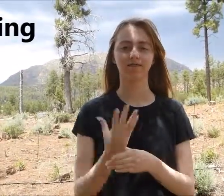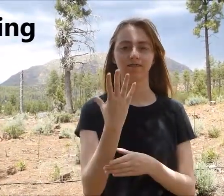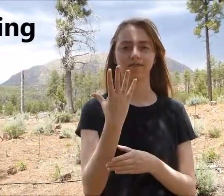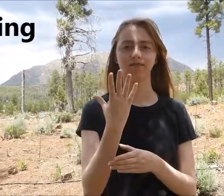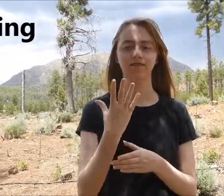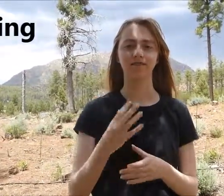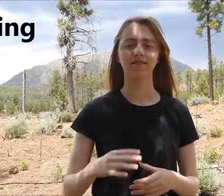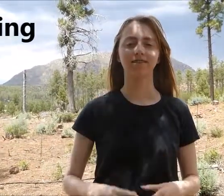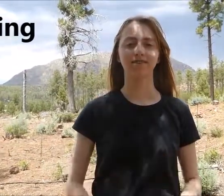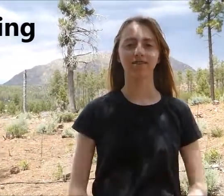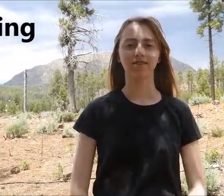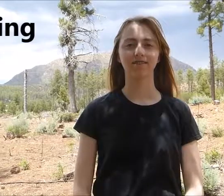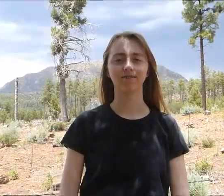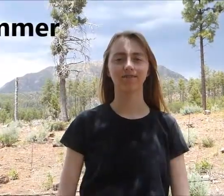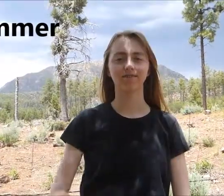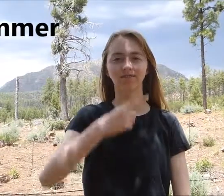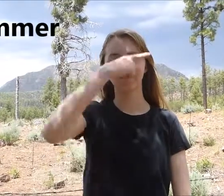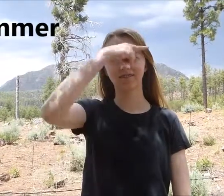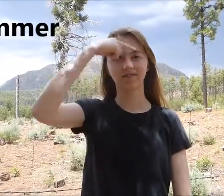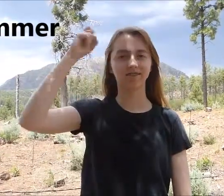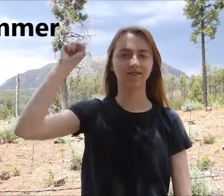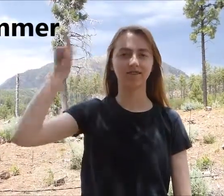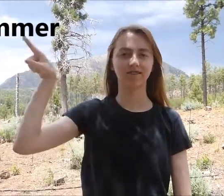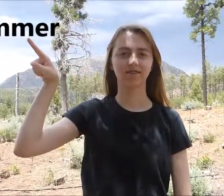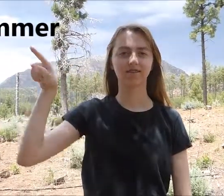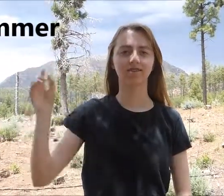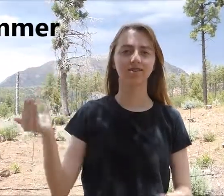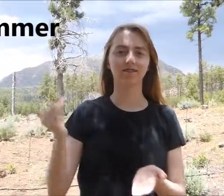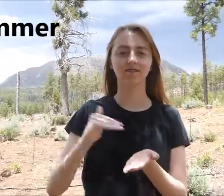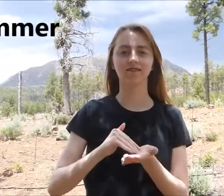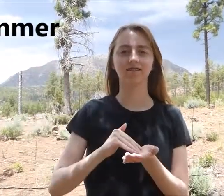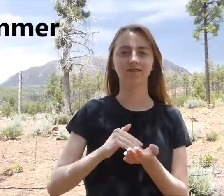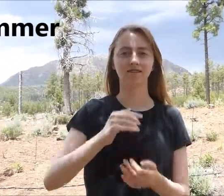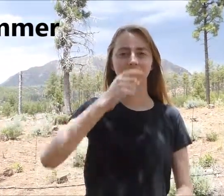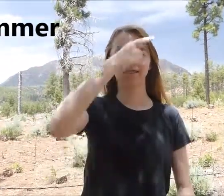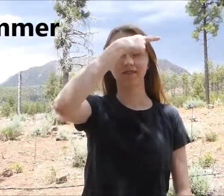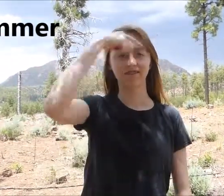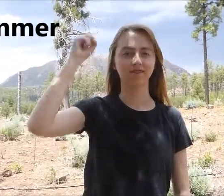spring. Summer, again, summer.